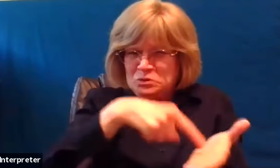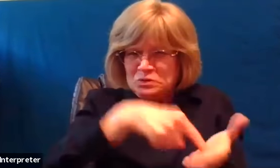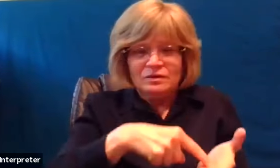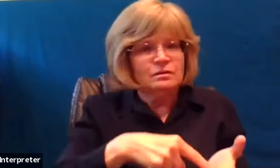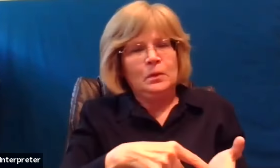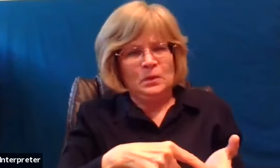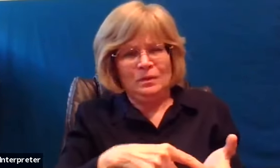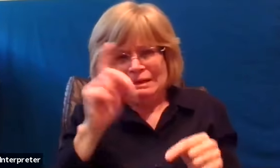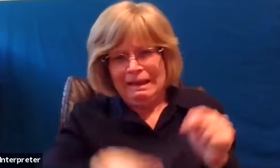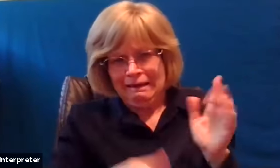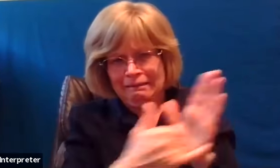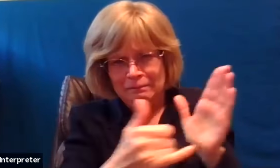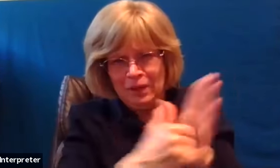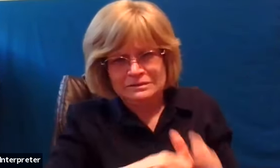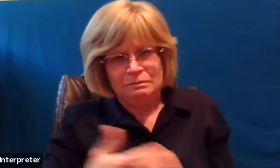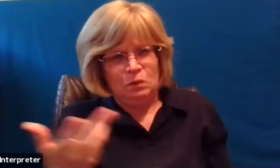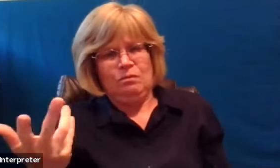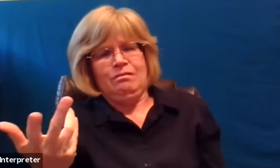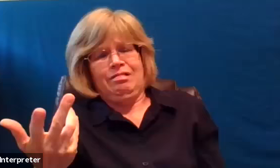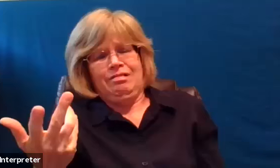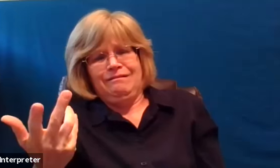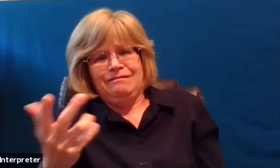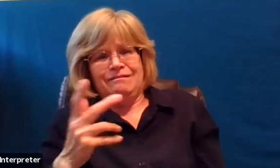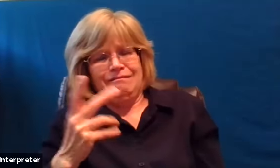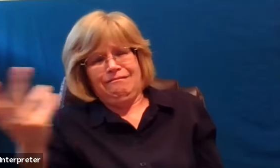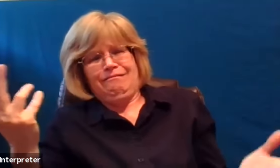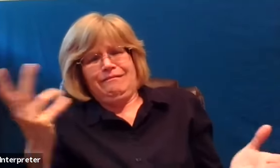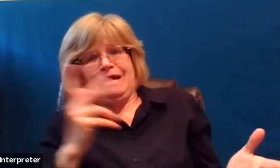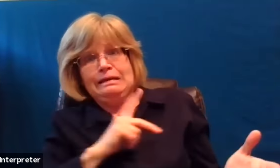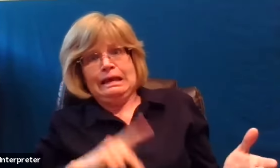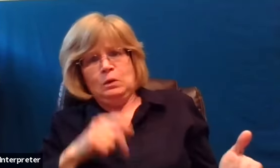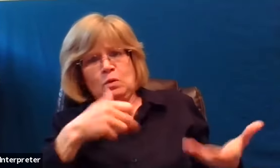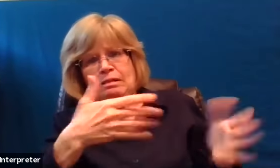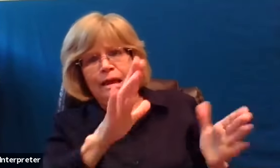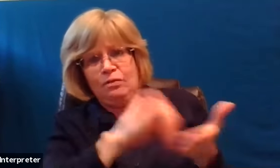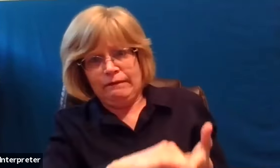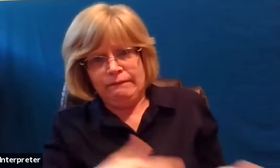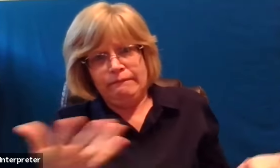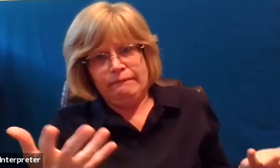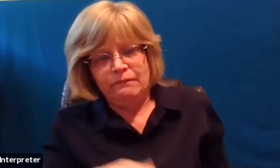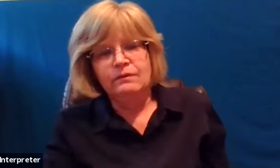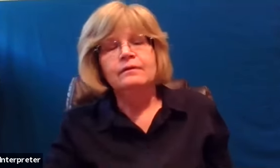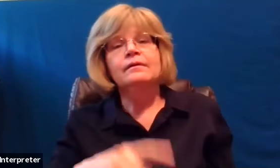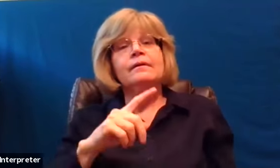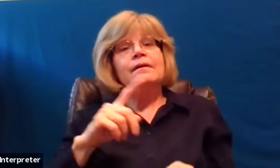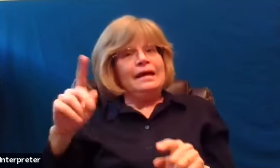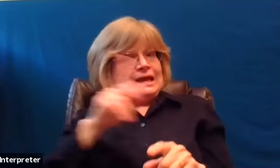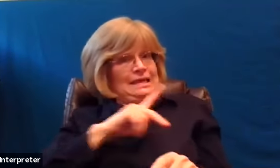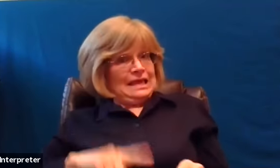loan to get that out of hand plus the king's plan to garnish the family the